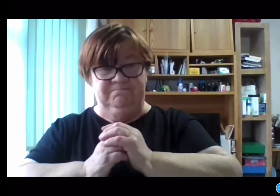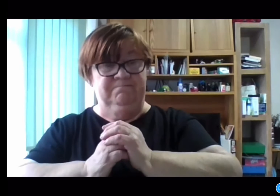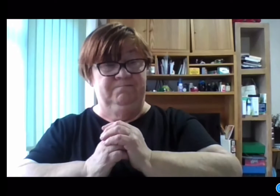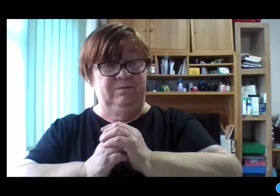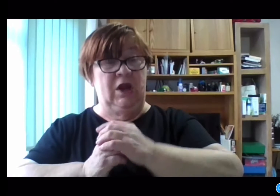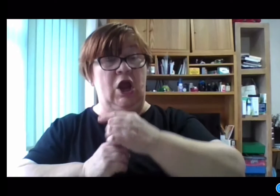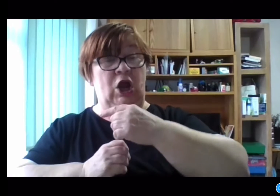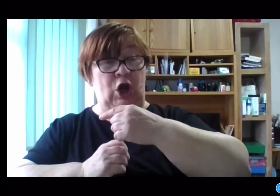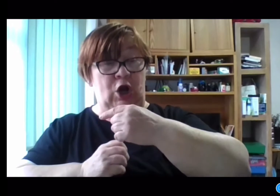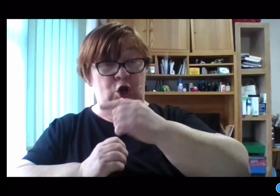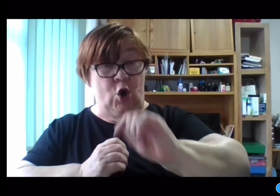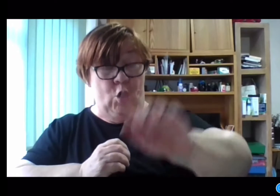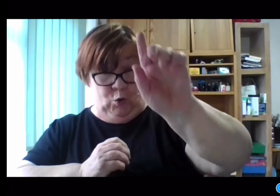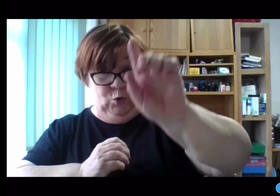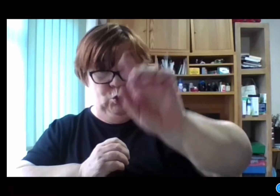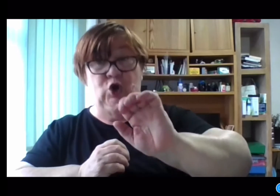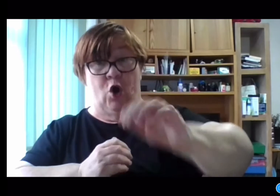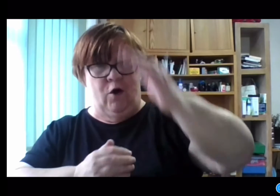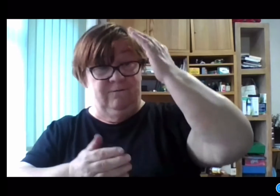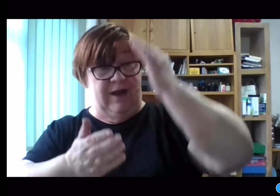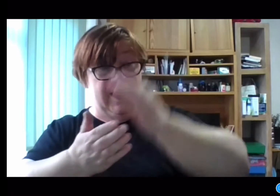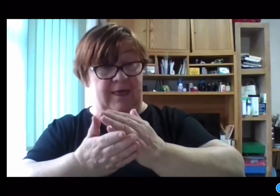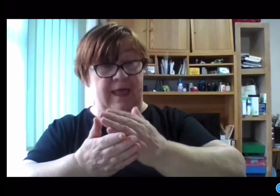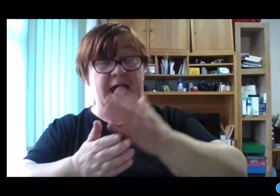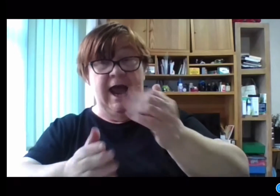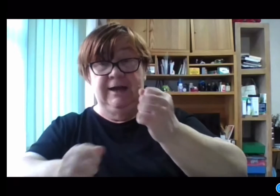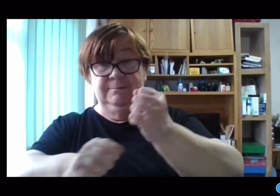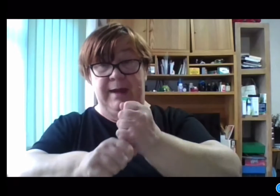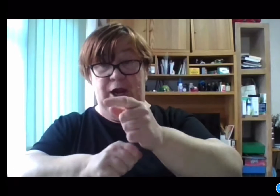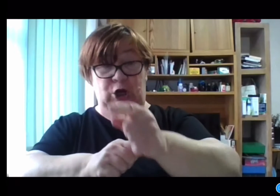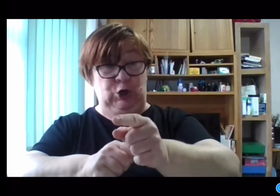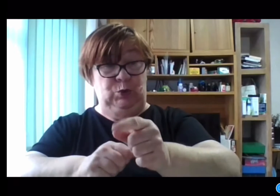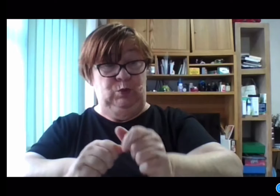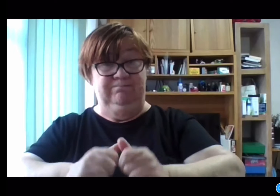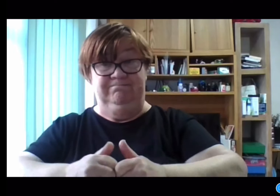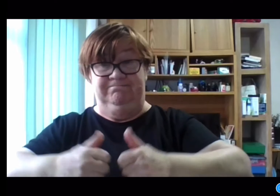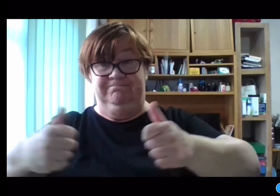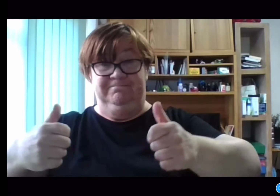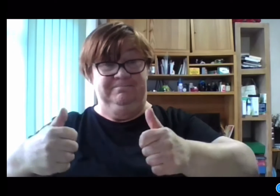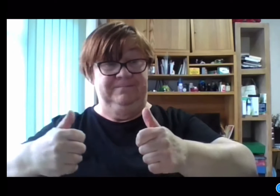Jesus said, go. Your faith has made you well.